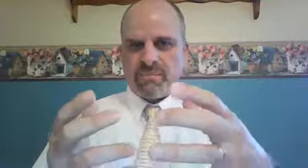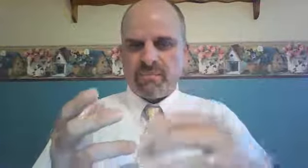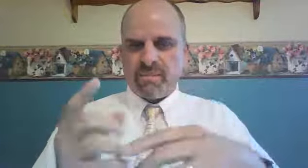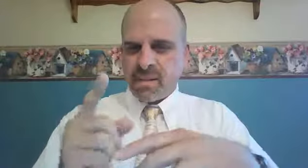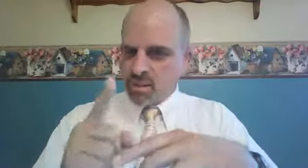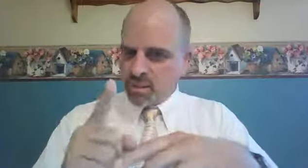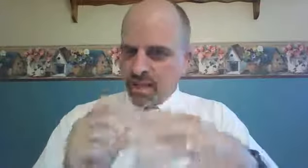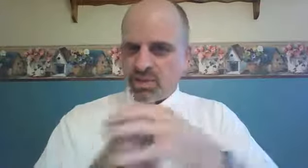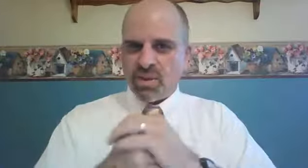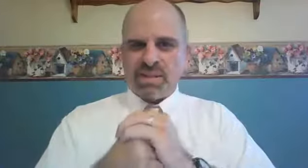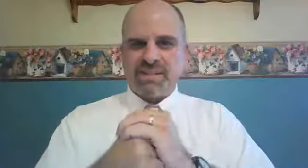Now, hold that thought.